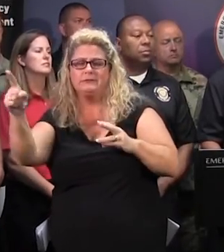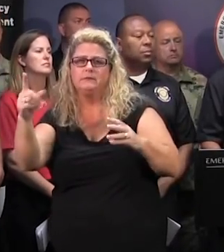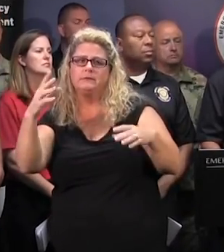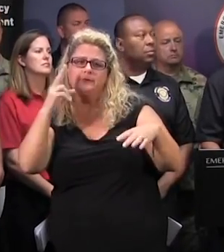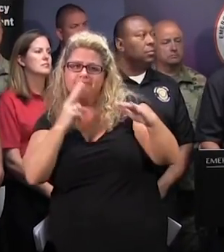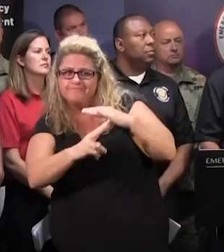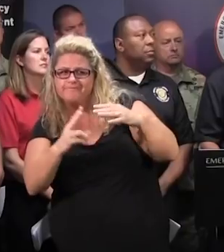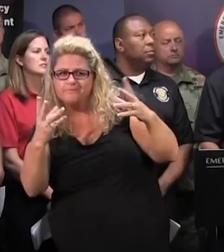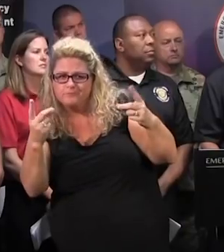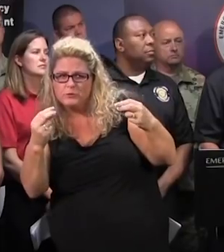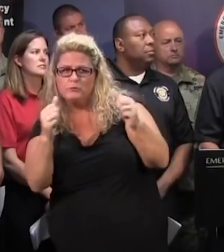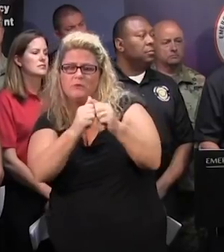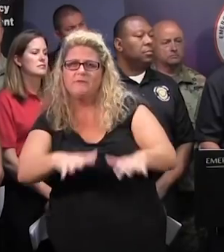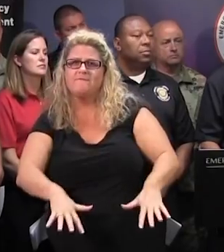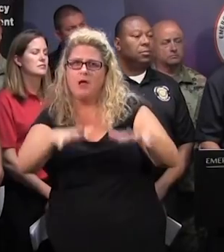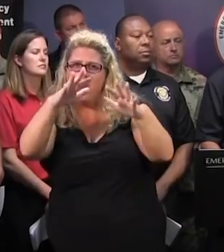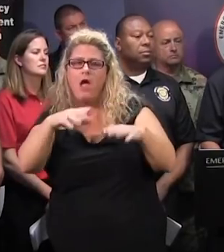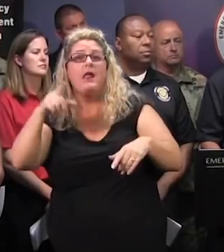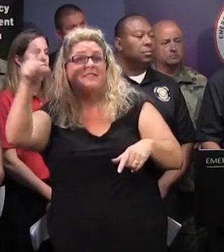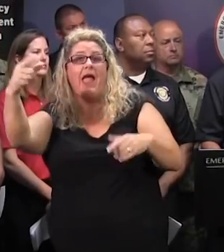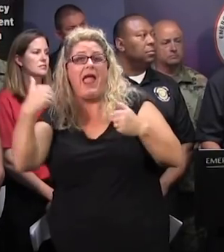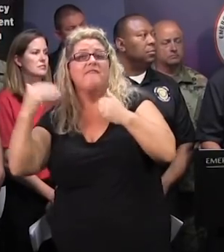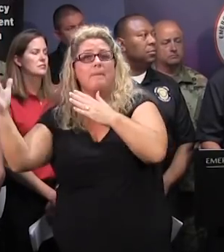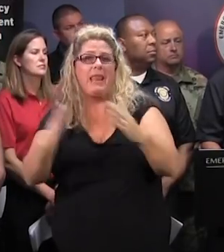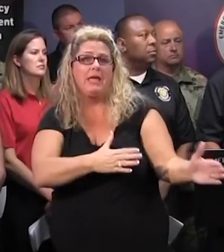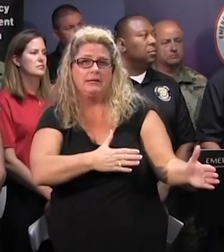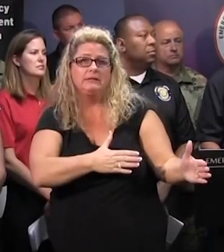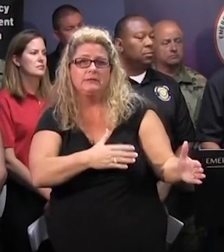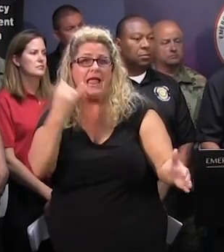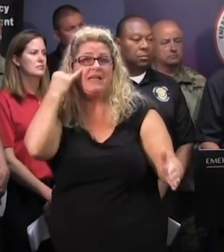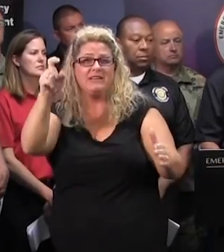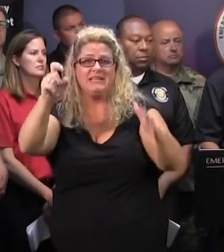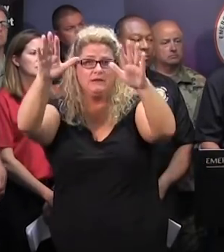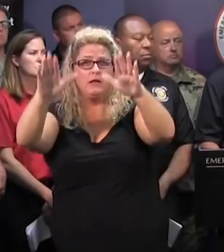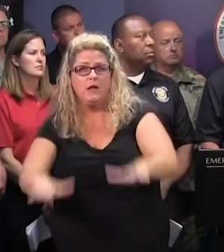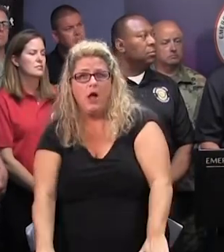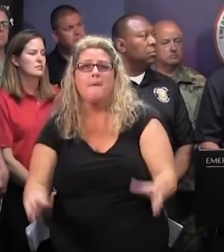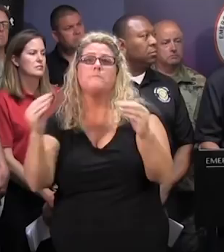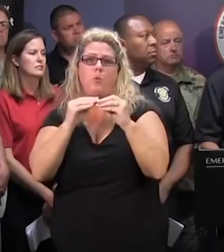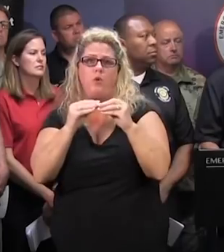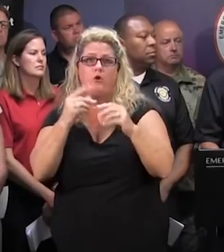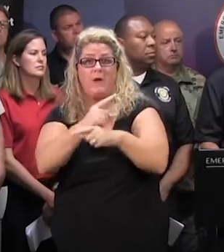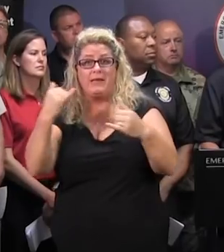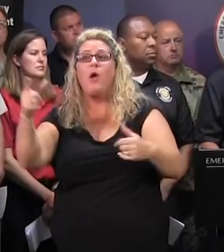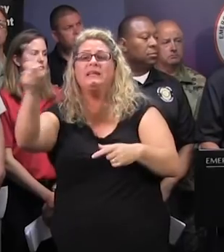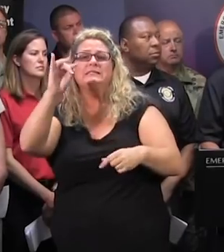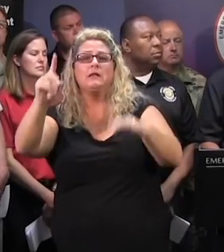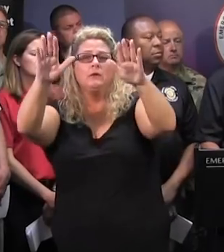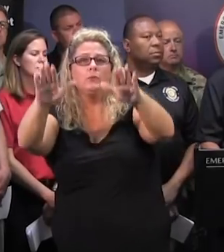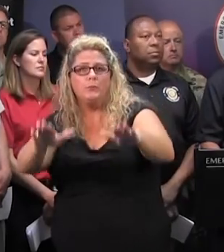got a plan if they have to further draw down the canal. They've already drawn it down some, but they can draw it down. They've got